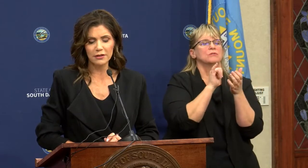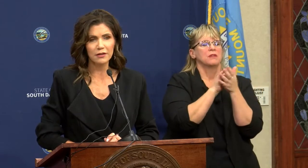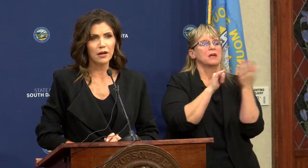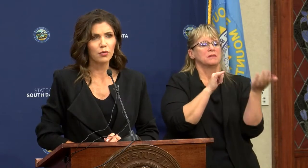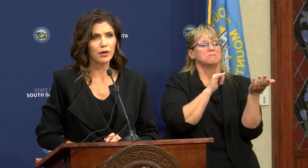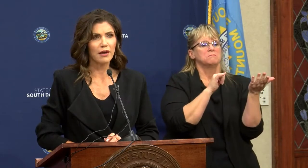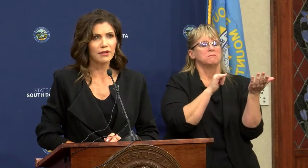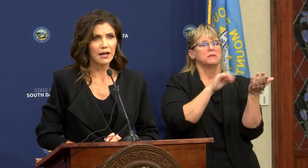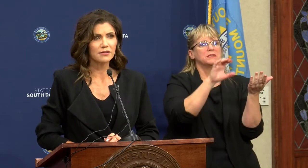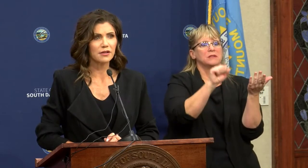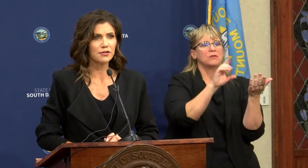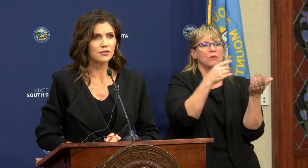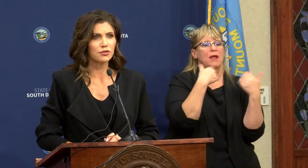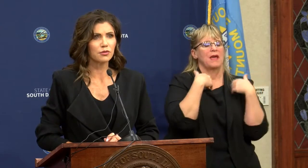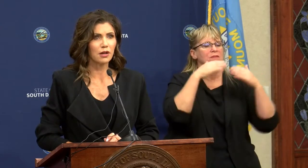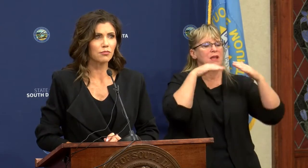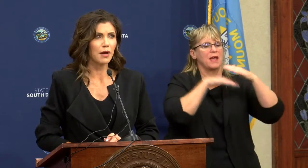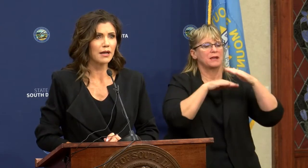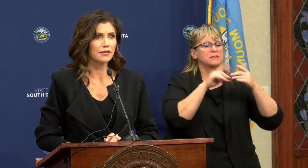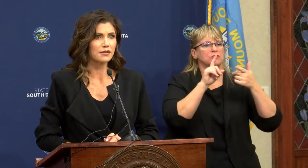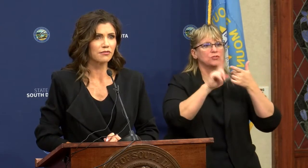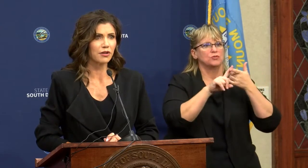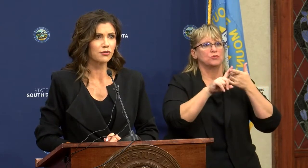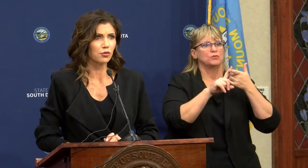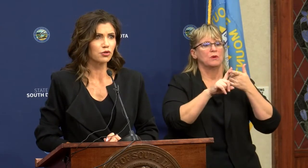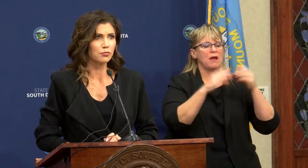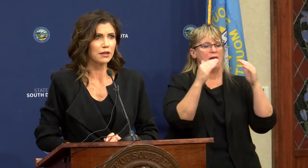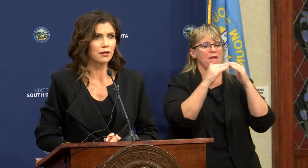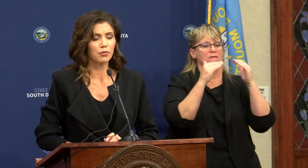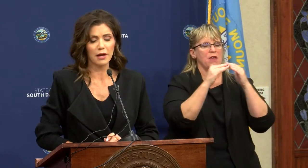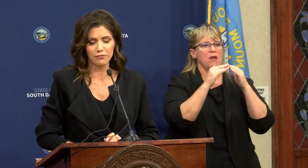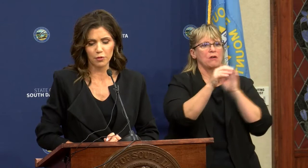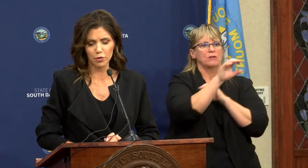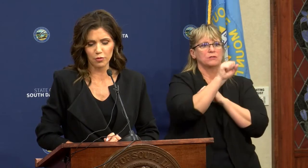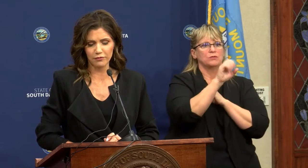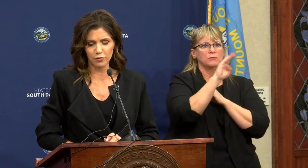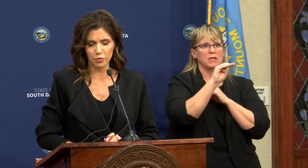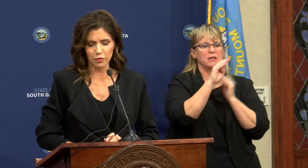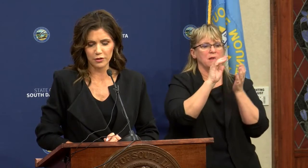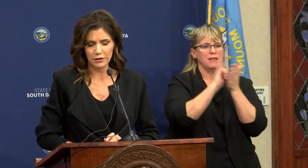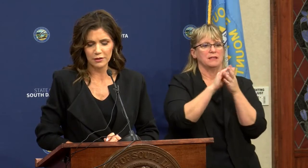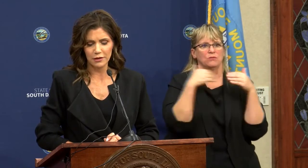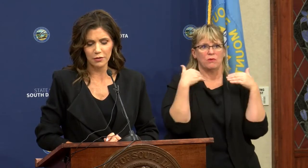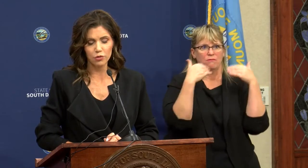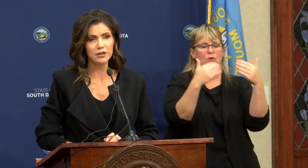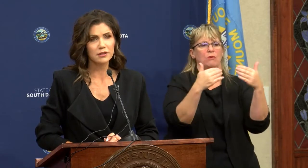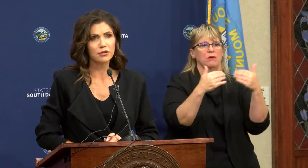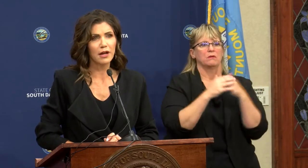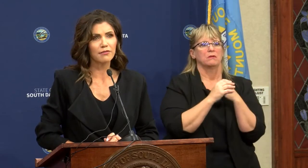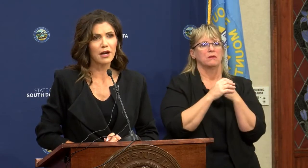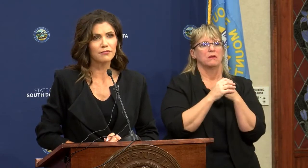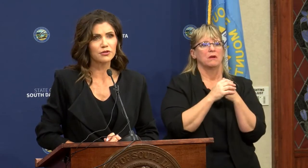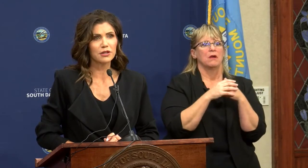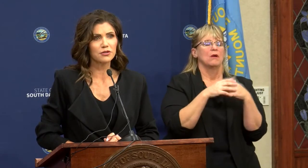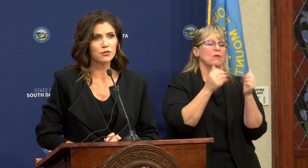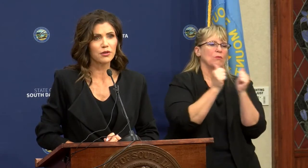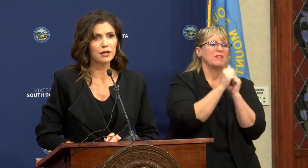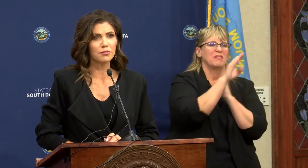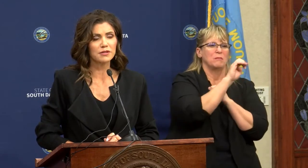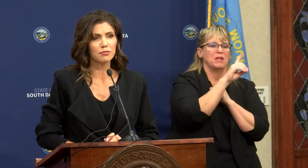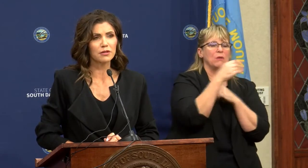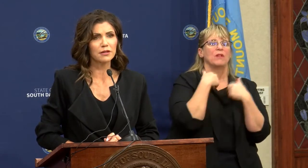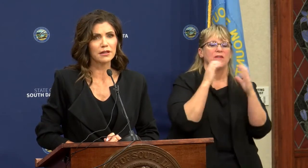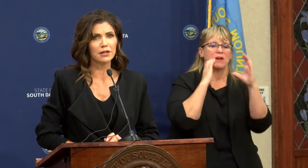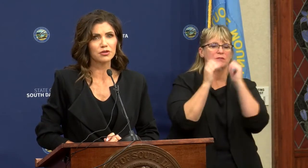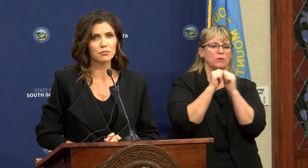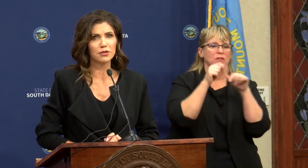that we have an access to an unbiased and fair social media platform going forward. We'll continue to have conversations with